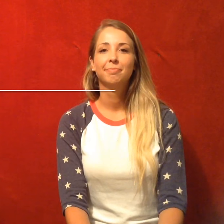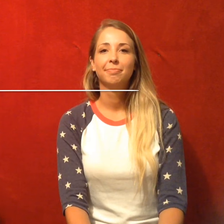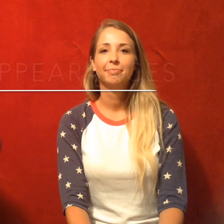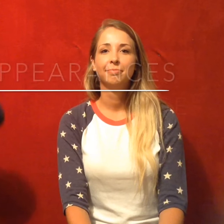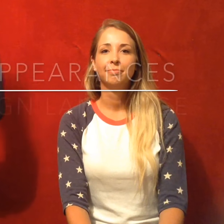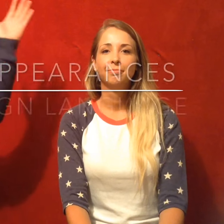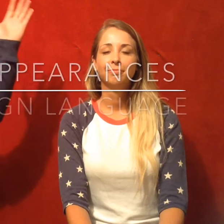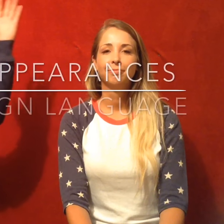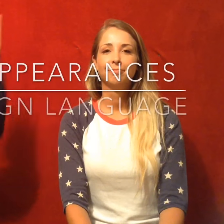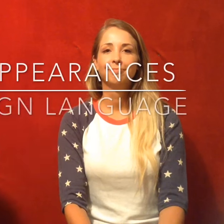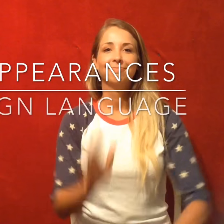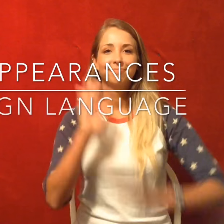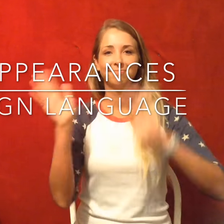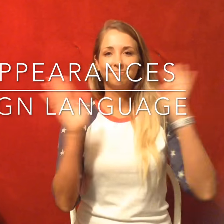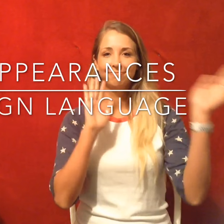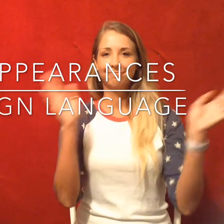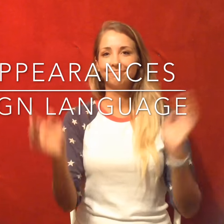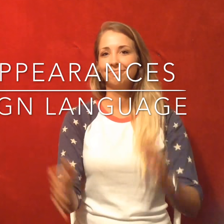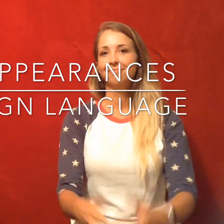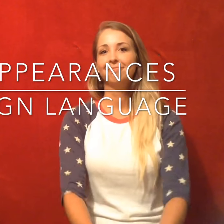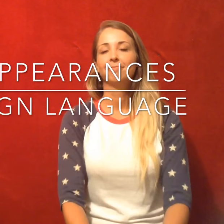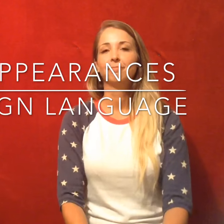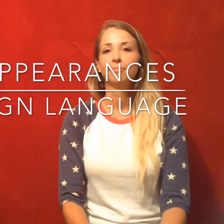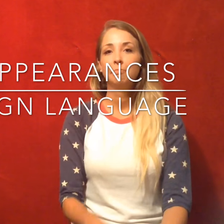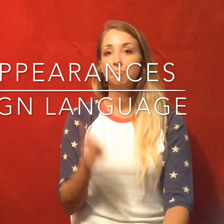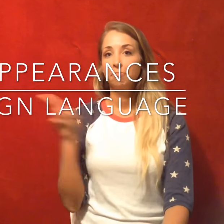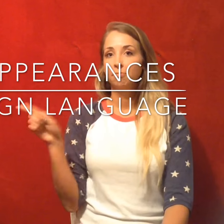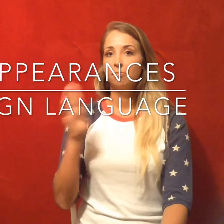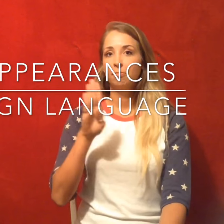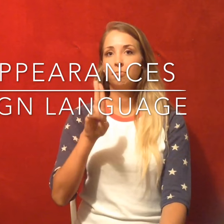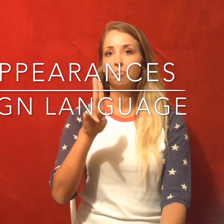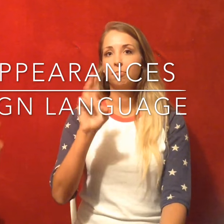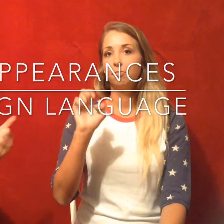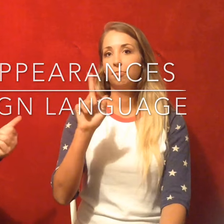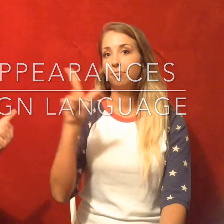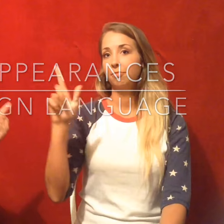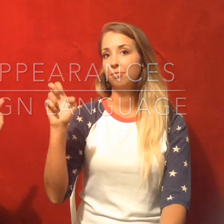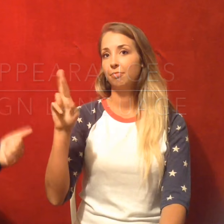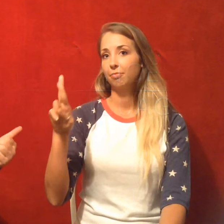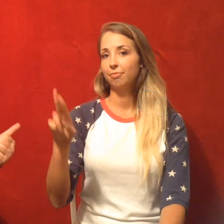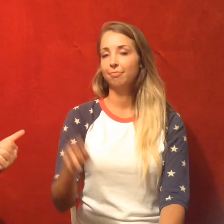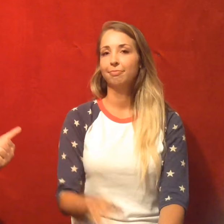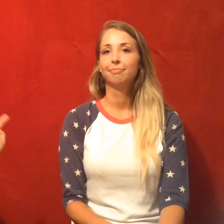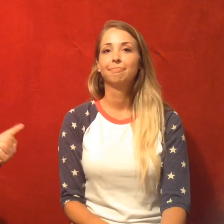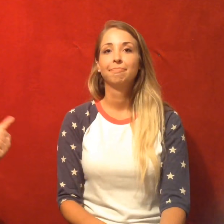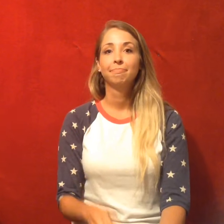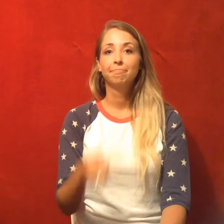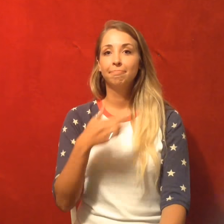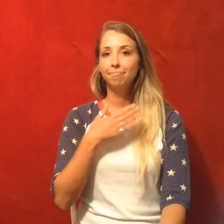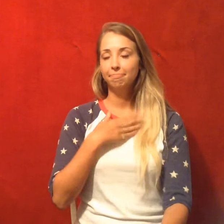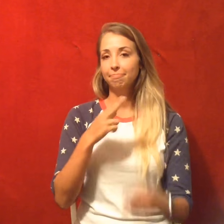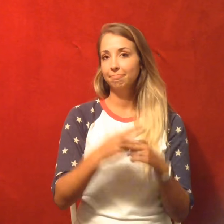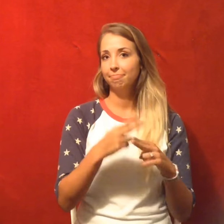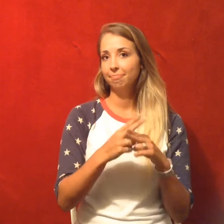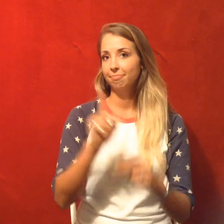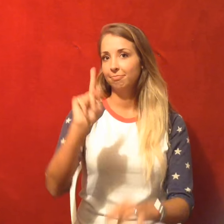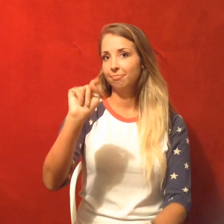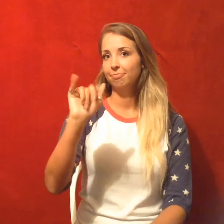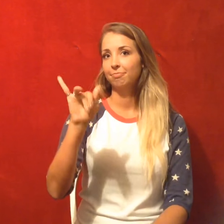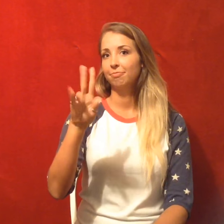Hey everybody, welcome back to Comics with Bueller. I'm Bueller. I'm back here today with my lovely guest Taylor. As we all know, she's extremely